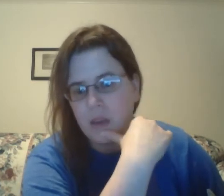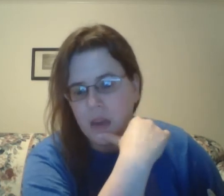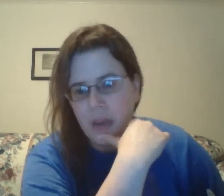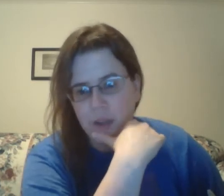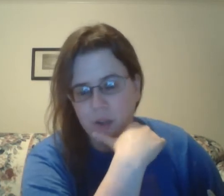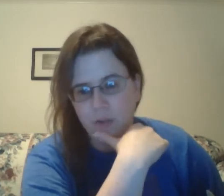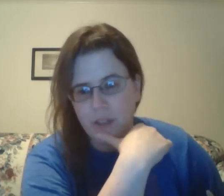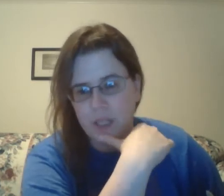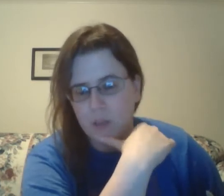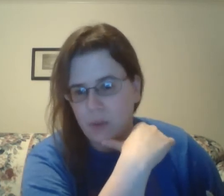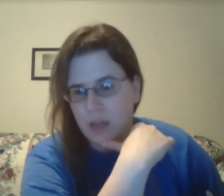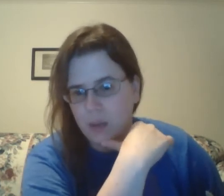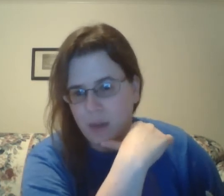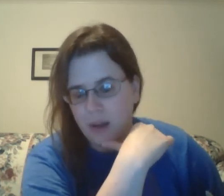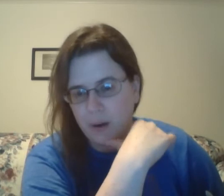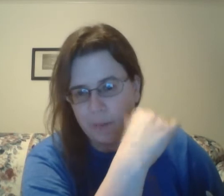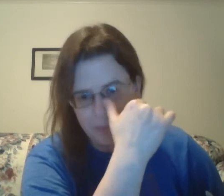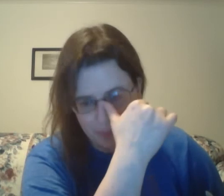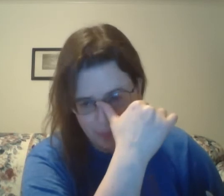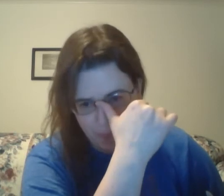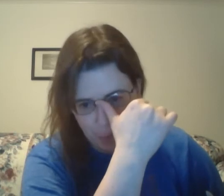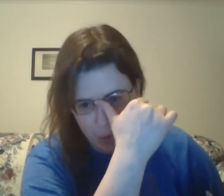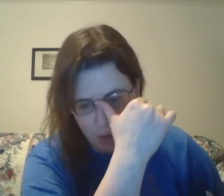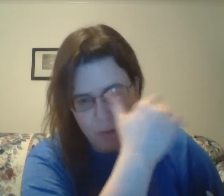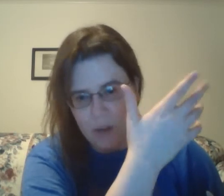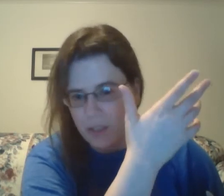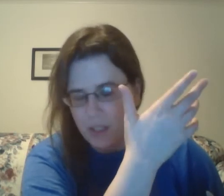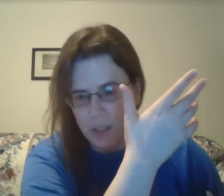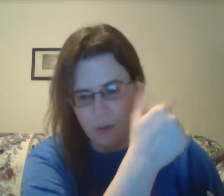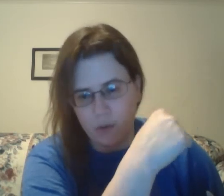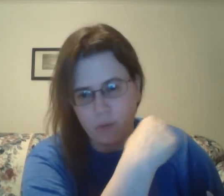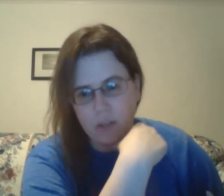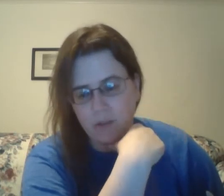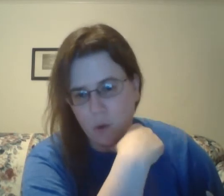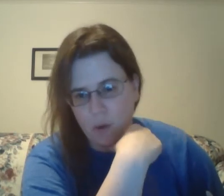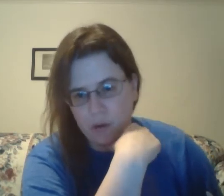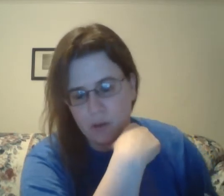And the defense is playing better. Drew Brees is still Drew Brees, of course.